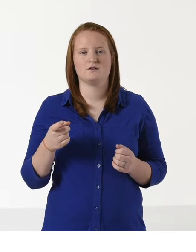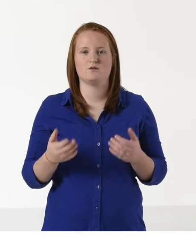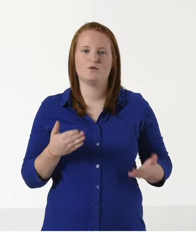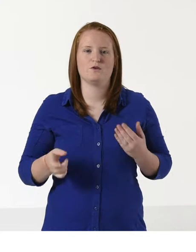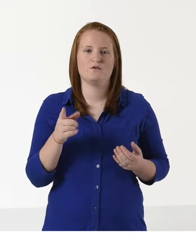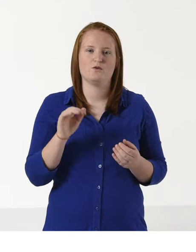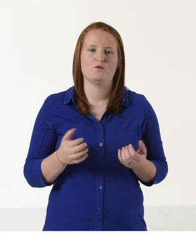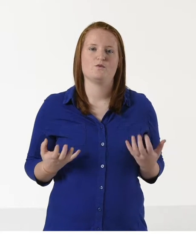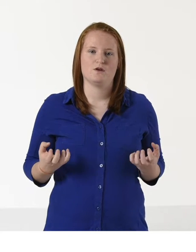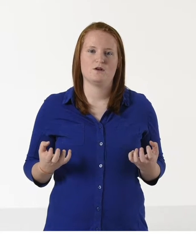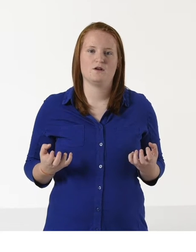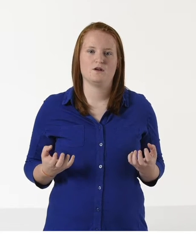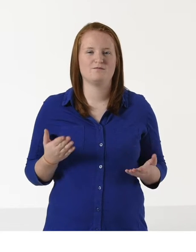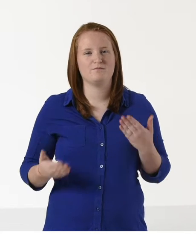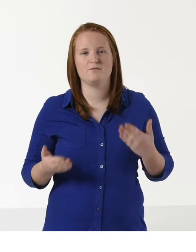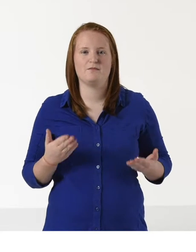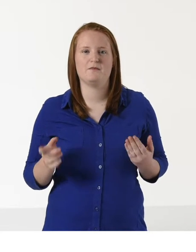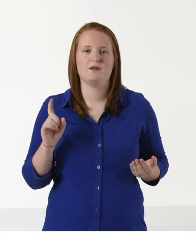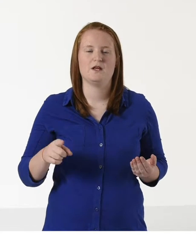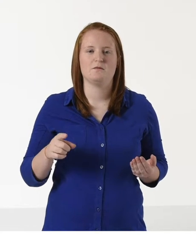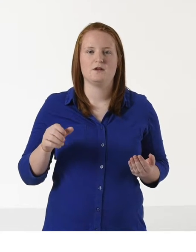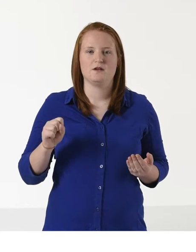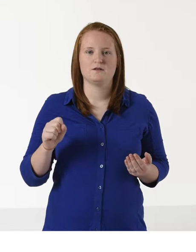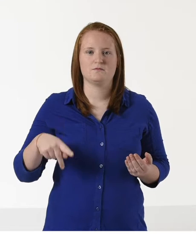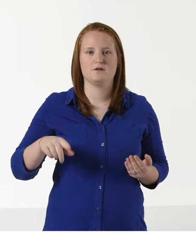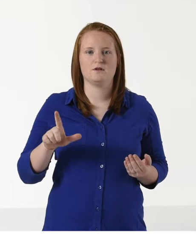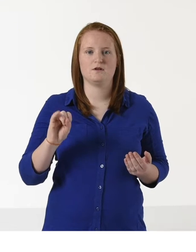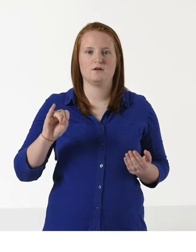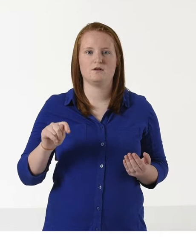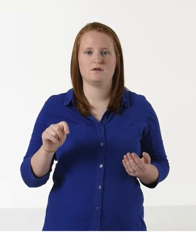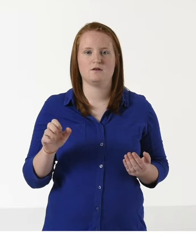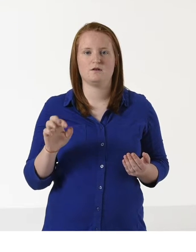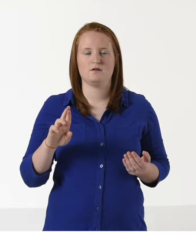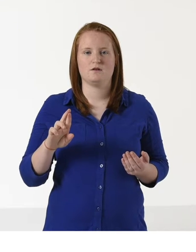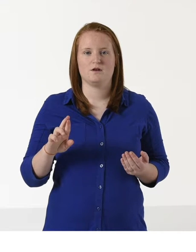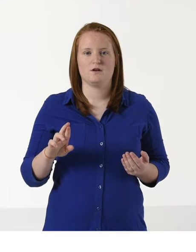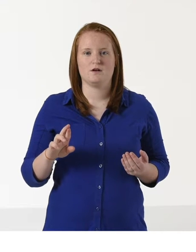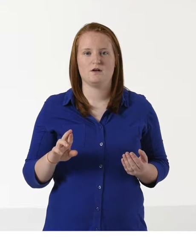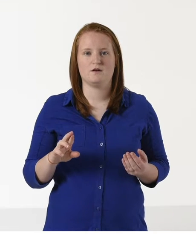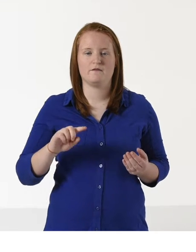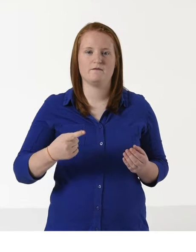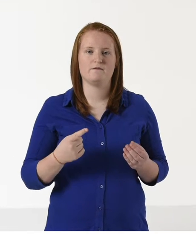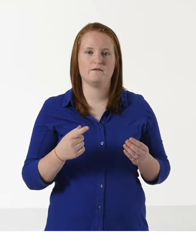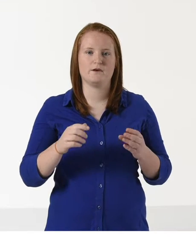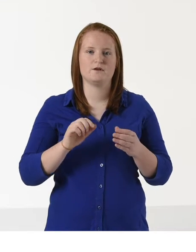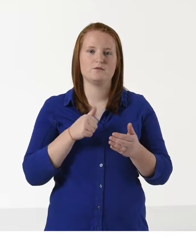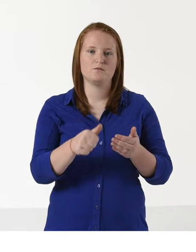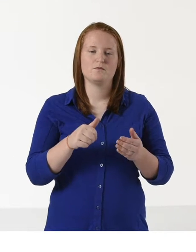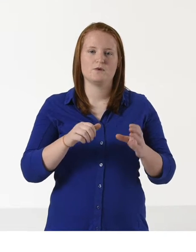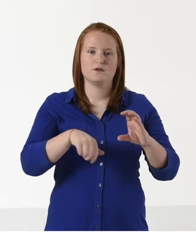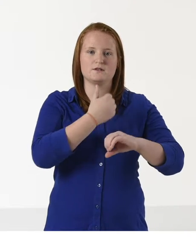or fax that you want to be alerted to. You may need to use a splitter if no additional jack is provided on your phone.